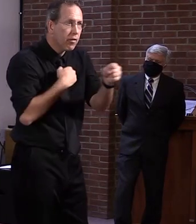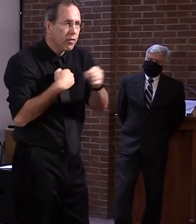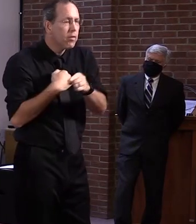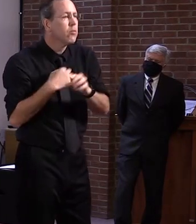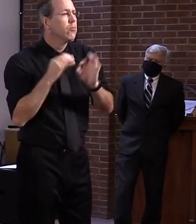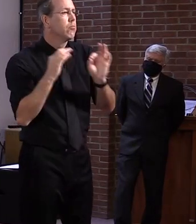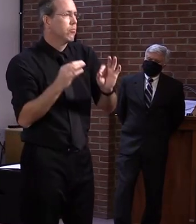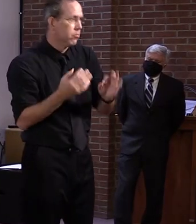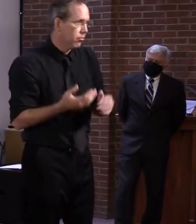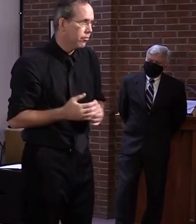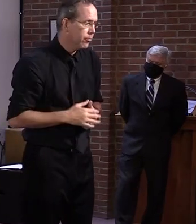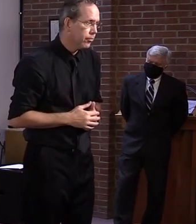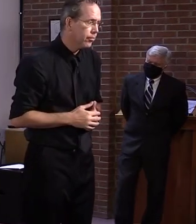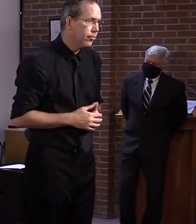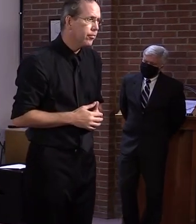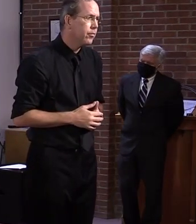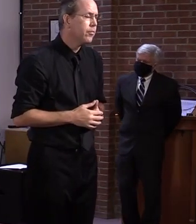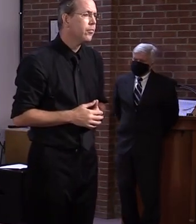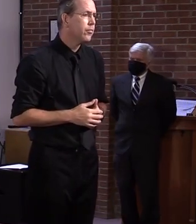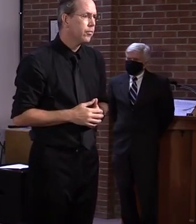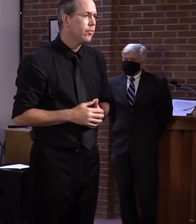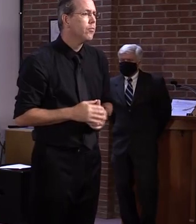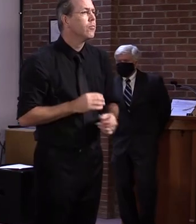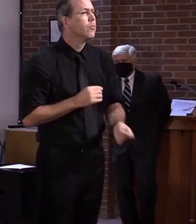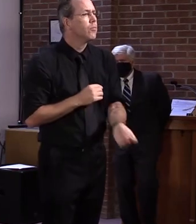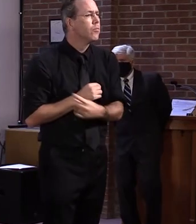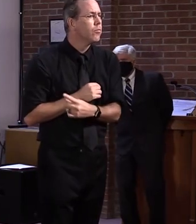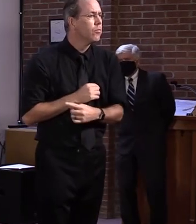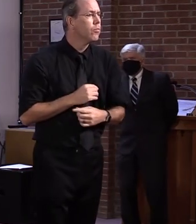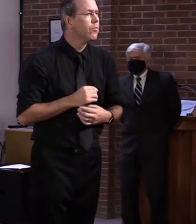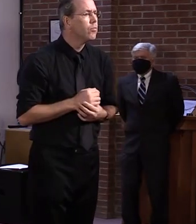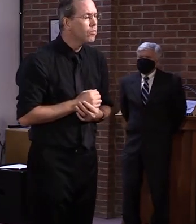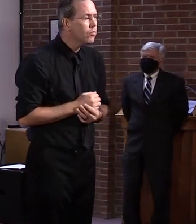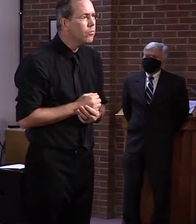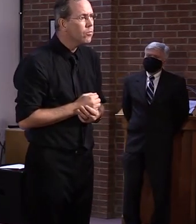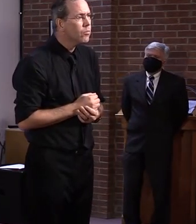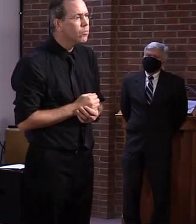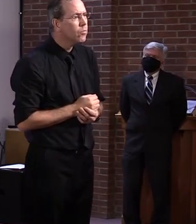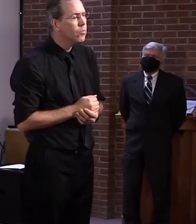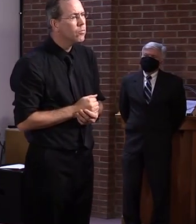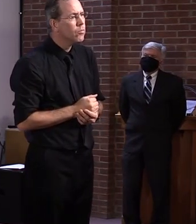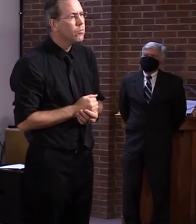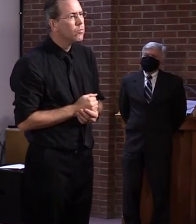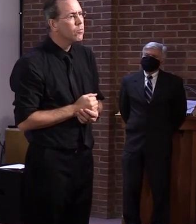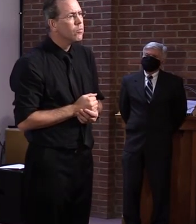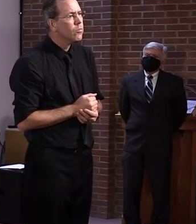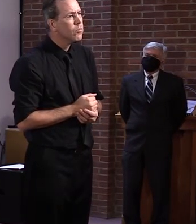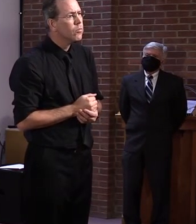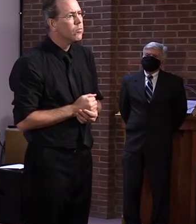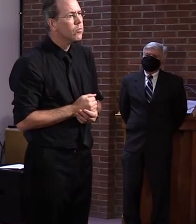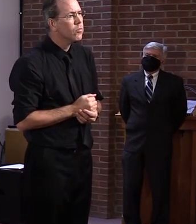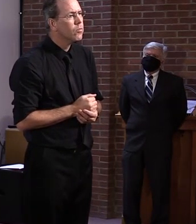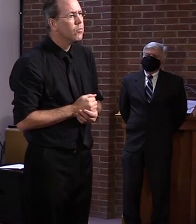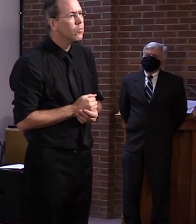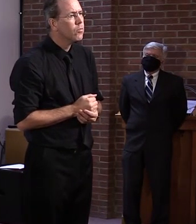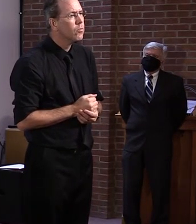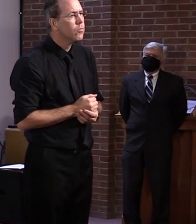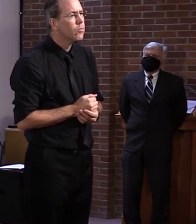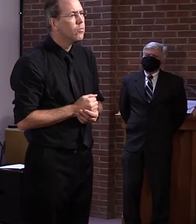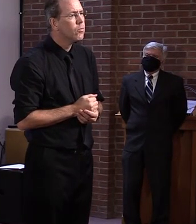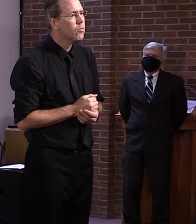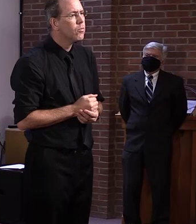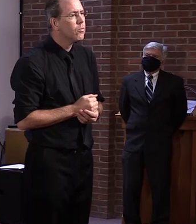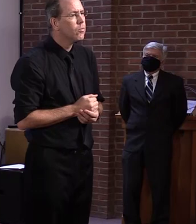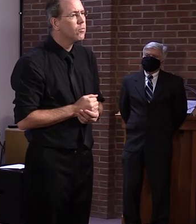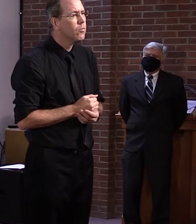if some of those issues, uh, become, you know, uh, turning points for individual schools or for, you know, districts at